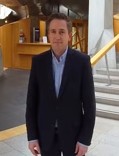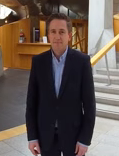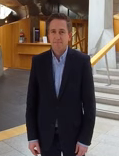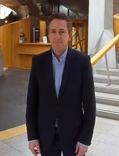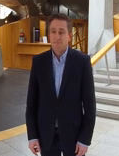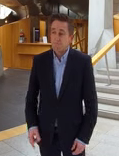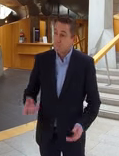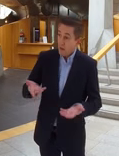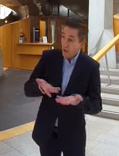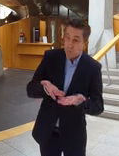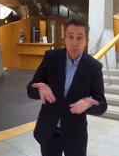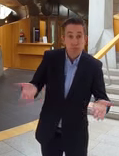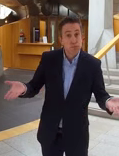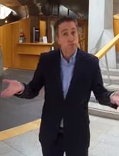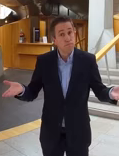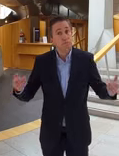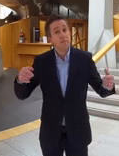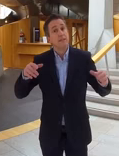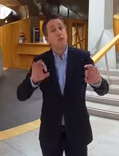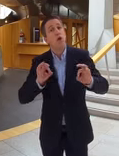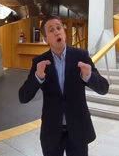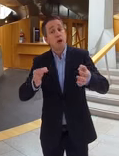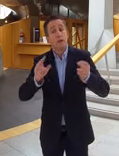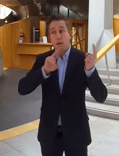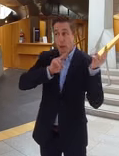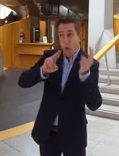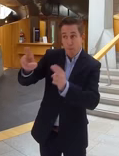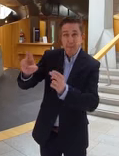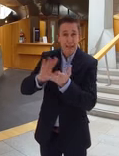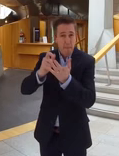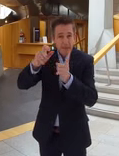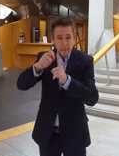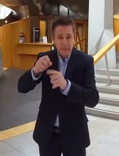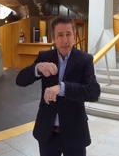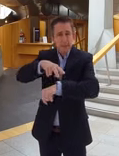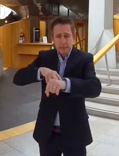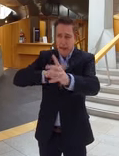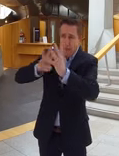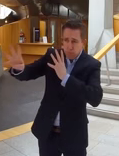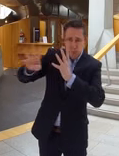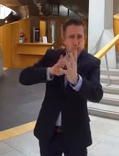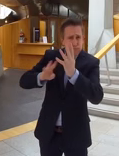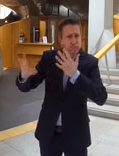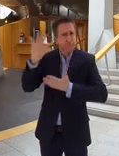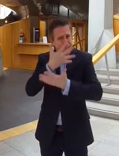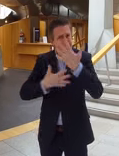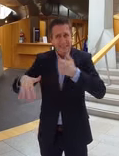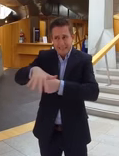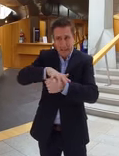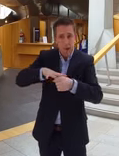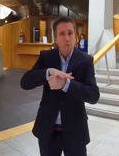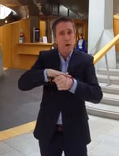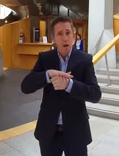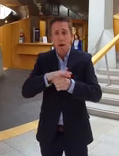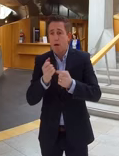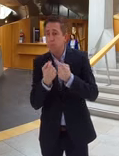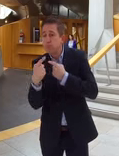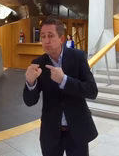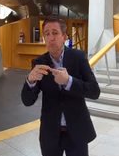The Garden Lobby is the main thoroughfare through the business areas of the Scottish Parliament. It has seating for informal meetings